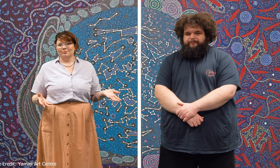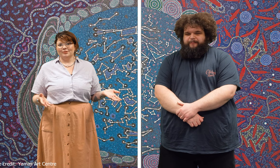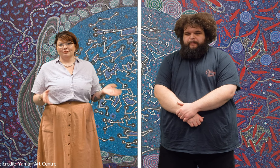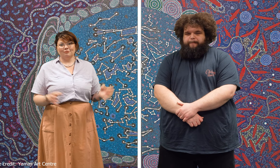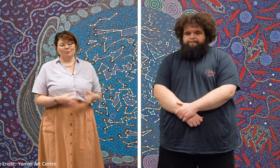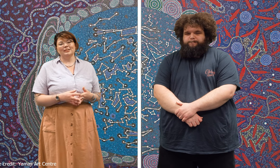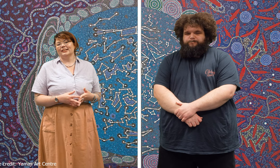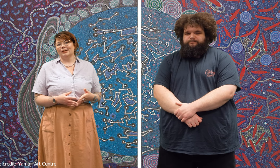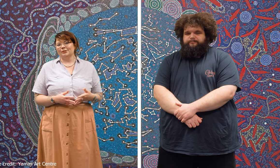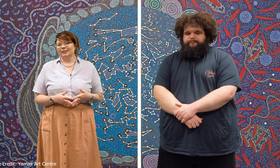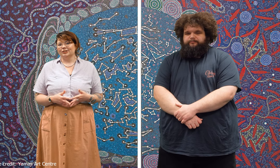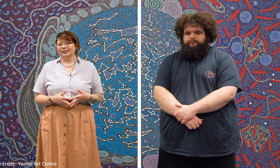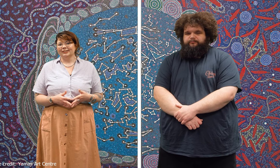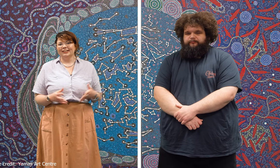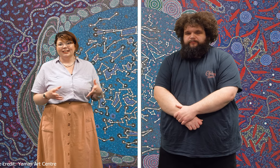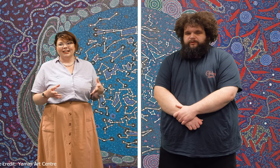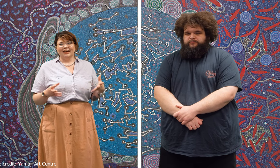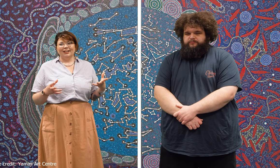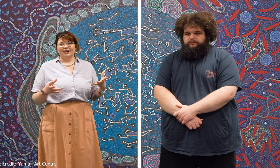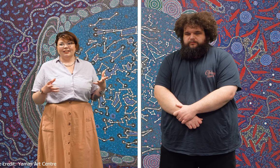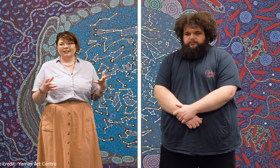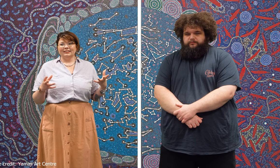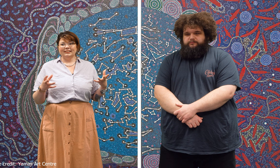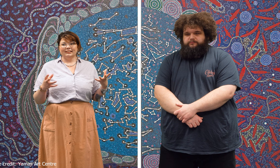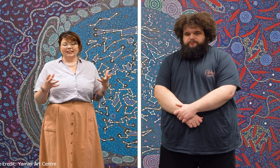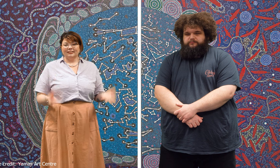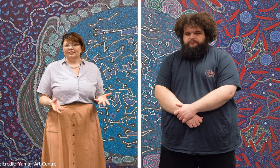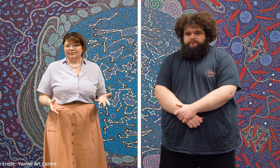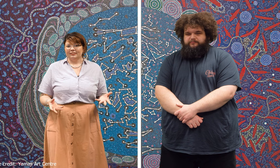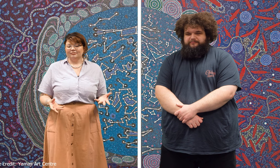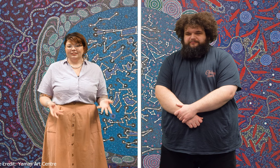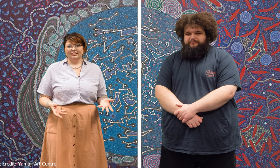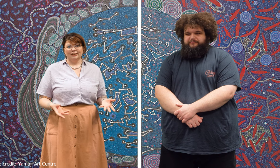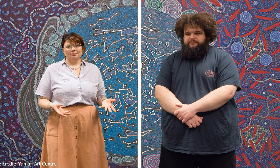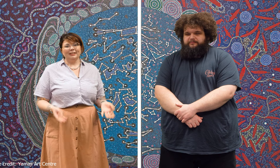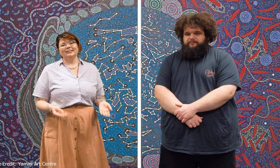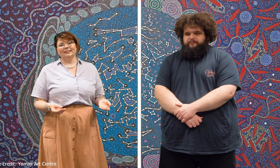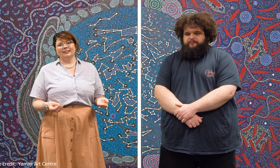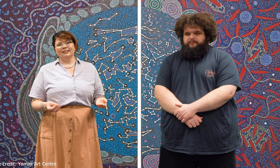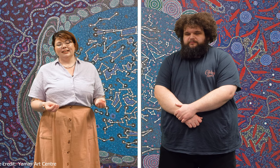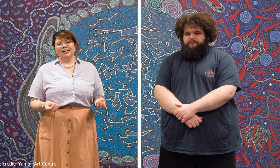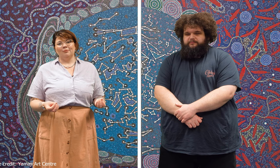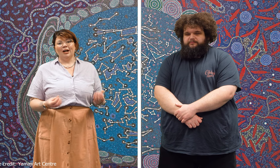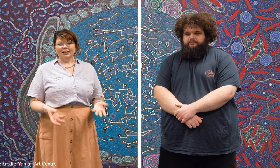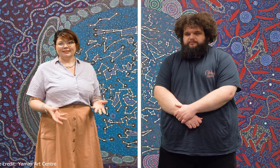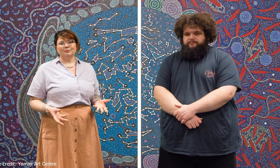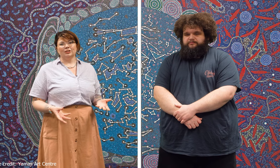from this collaboration is a really amazing art exhibition